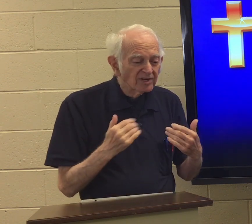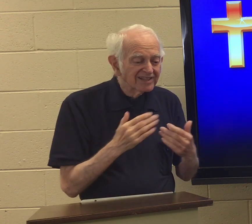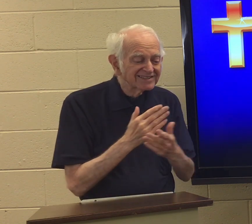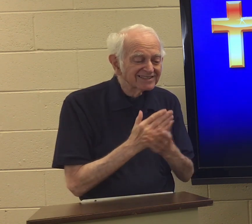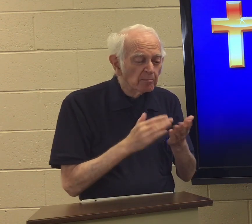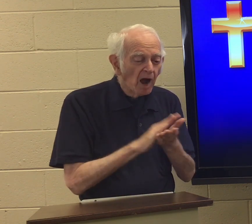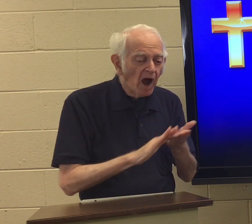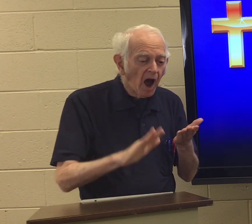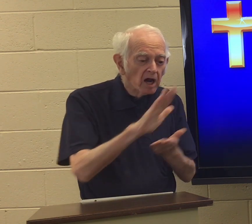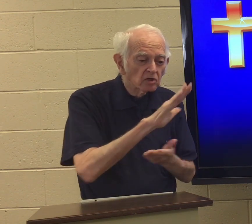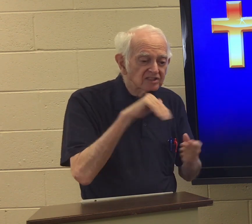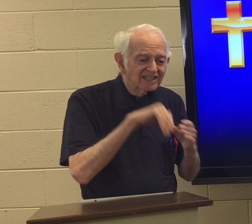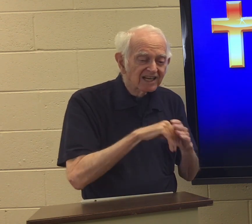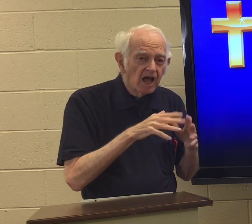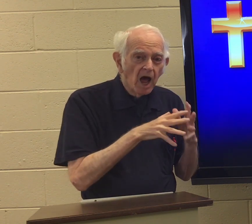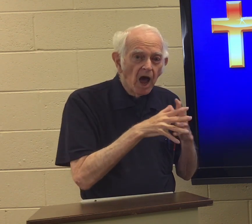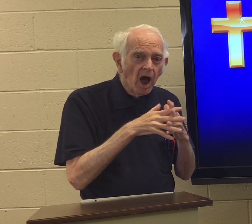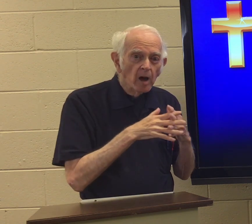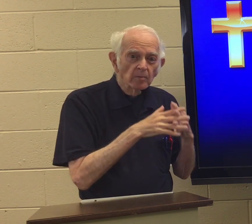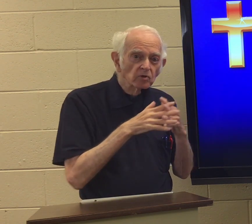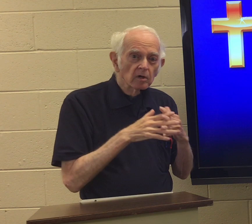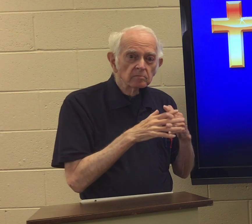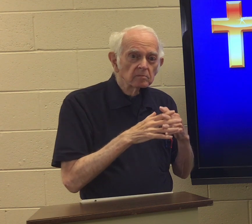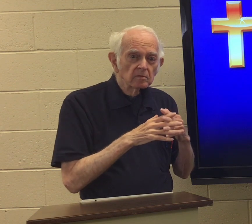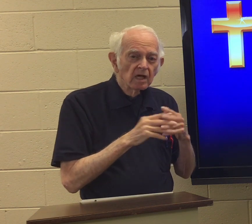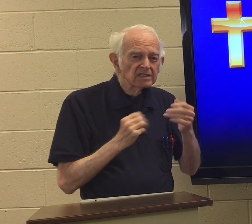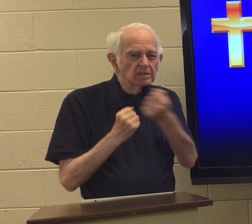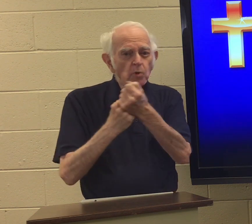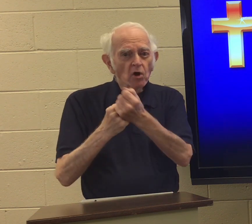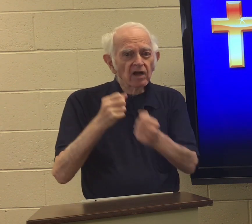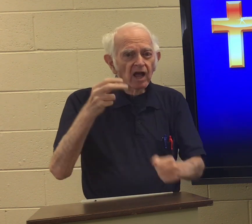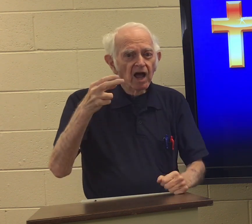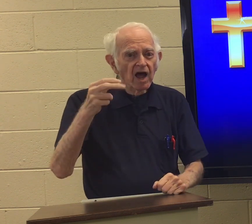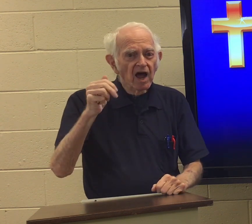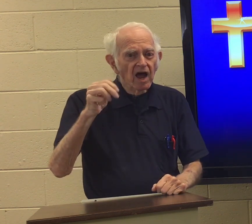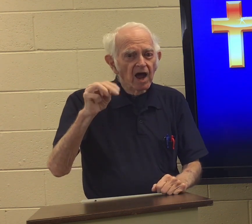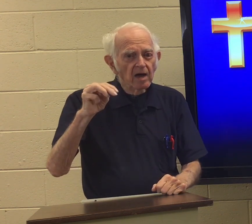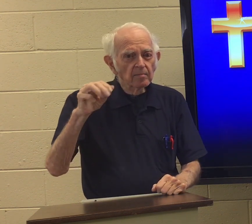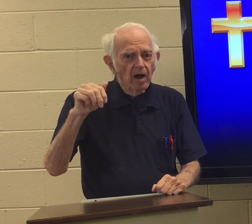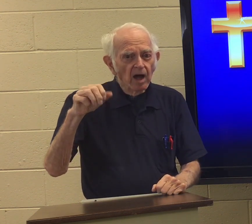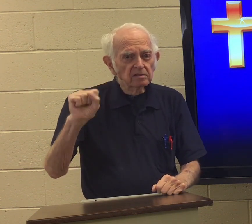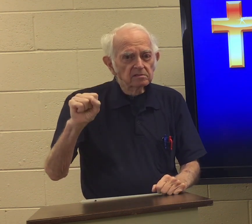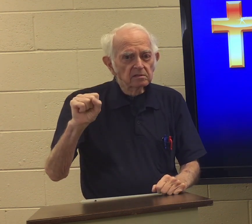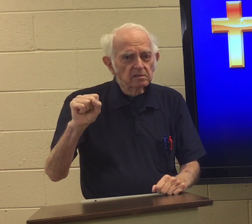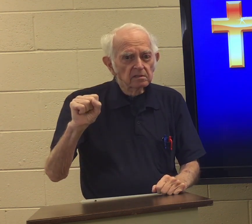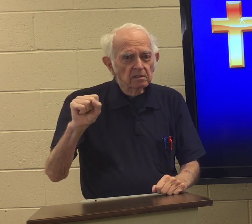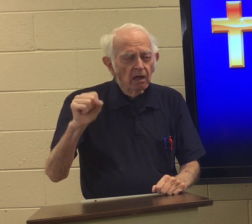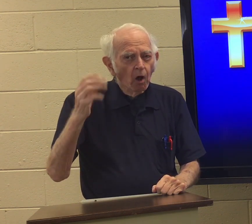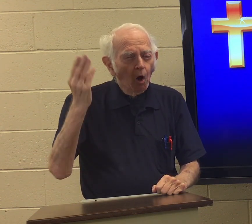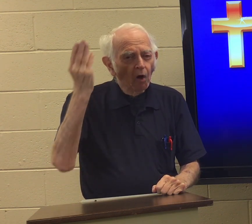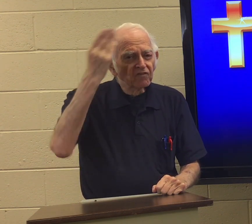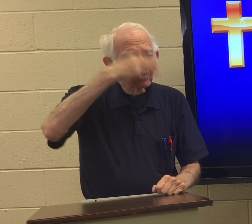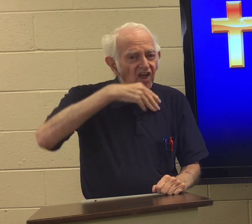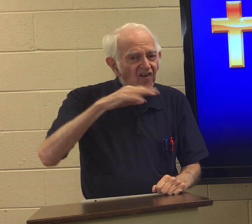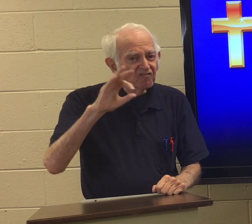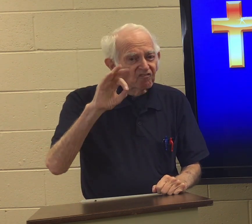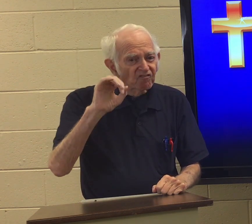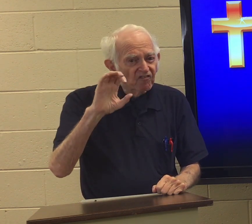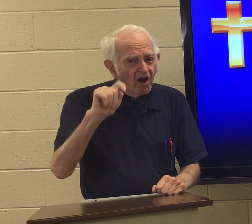And now some colleges in America support Hamas. They overlooked the